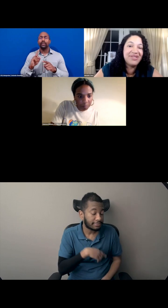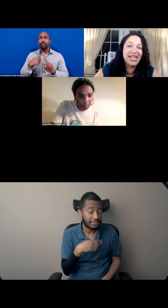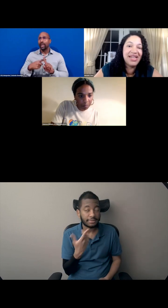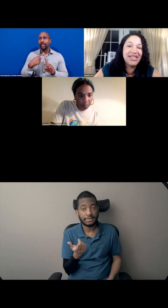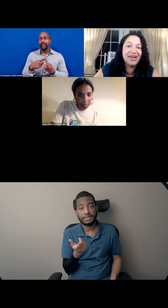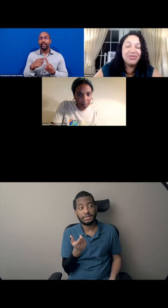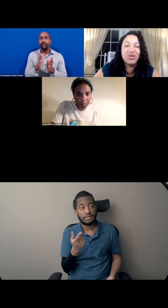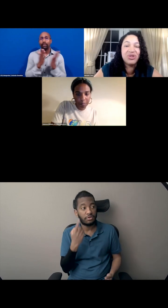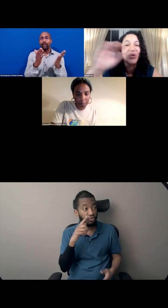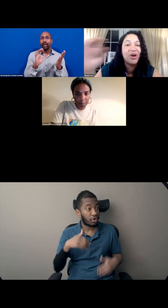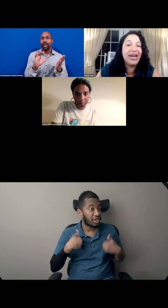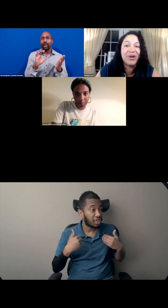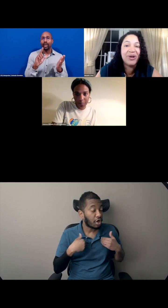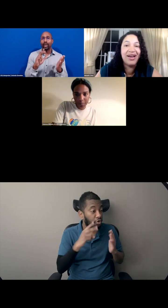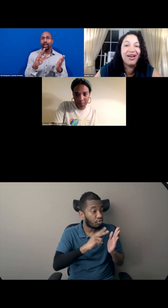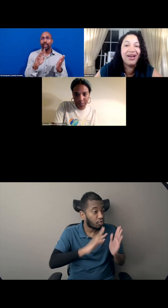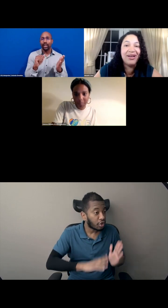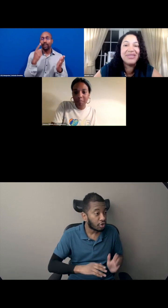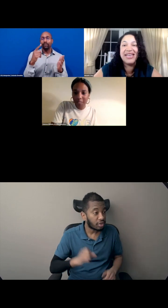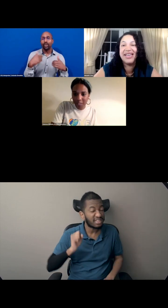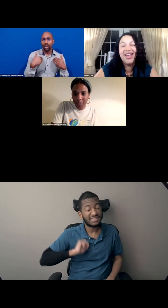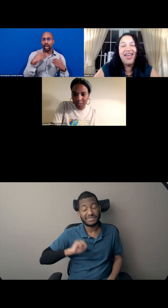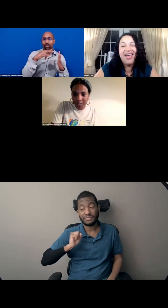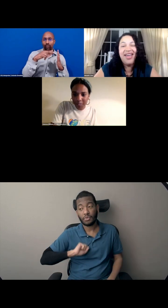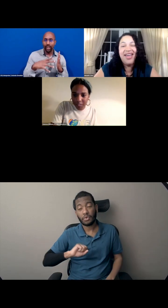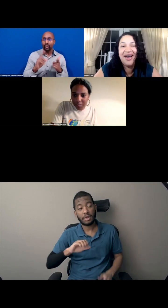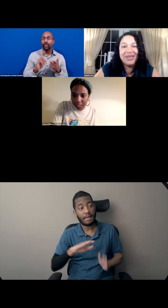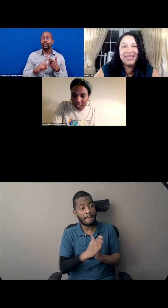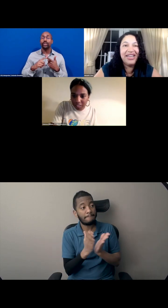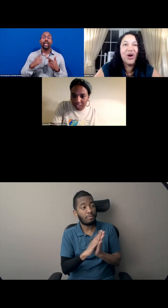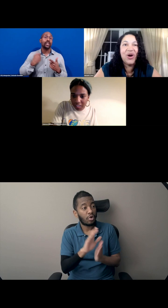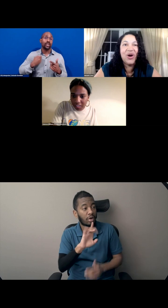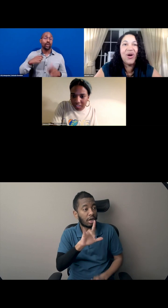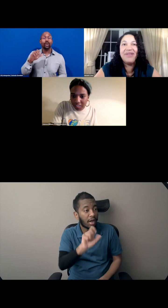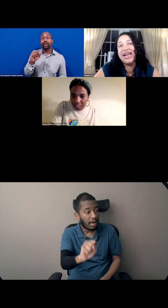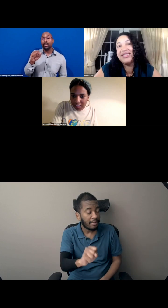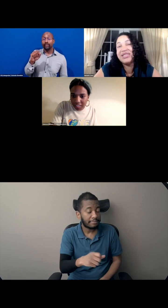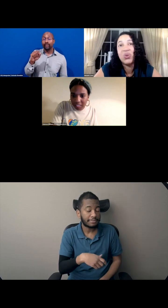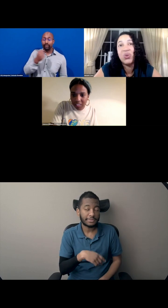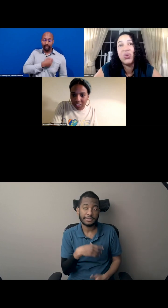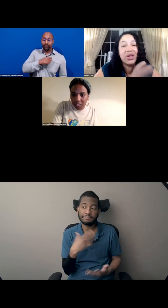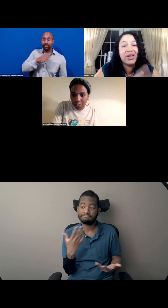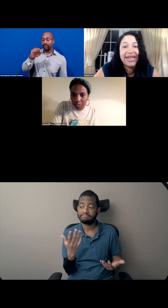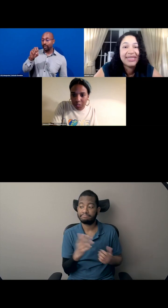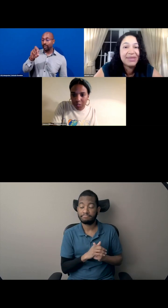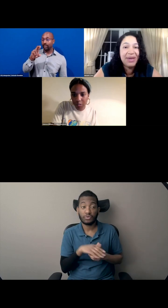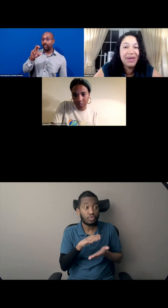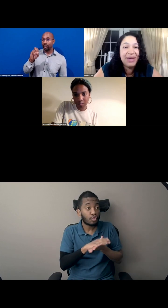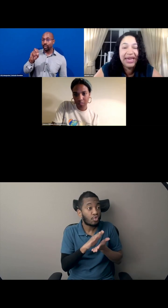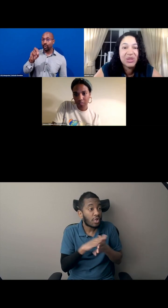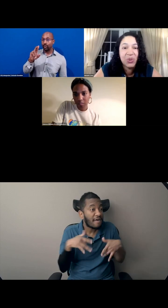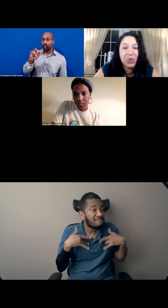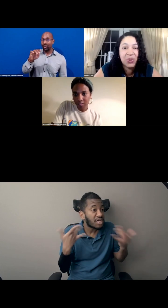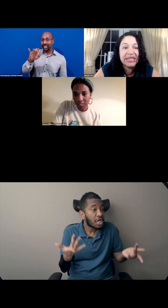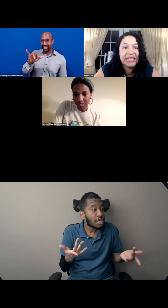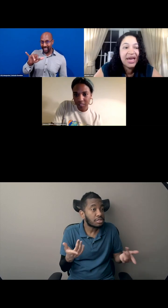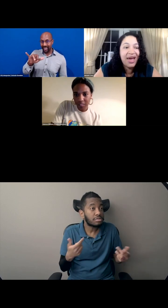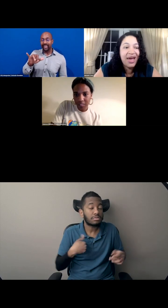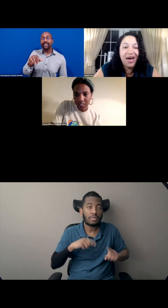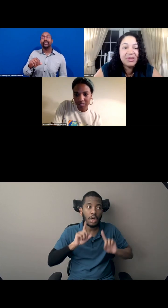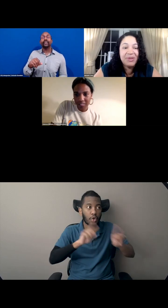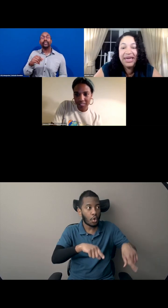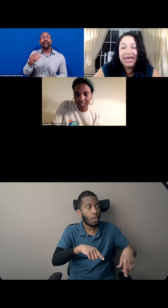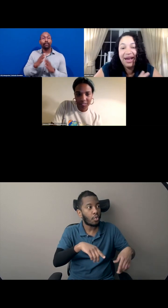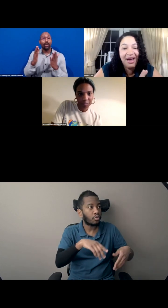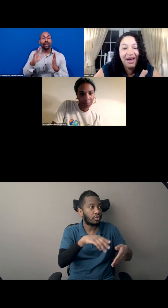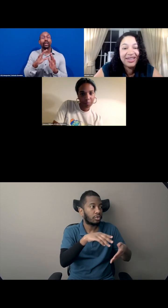I've done some sorority book clubs and, um, you know, I've done school events, speaking at schools,